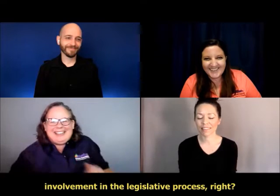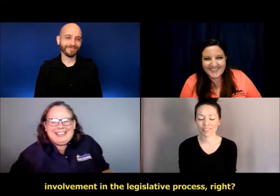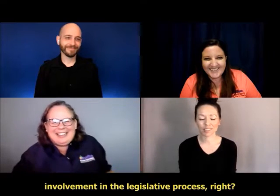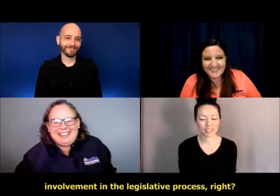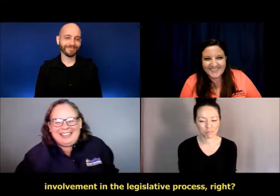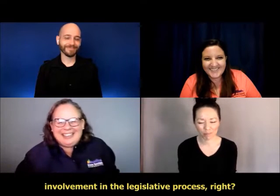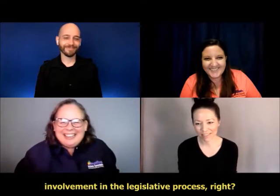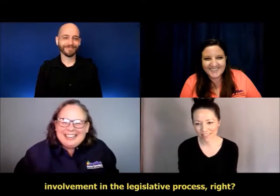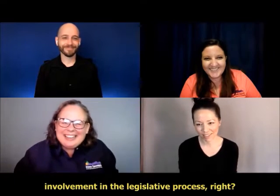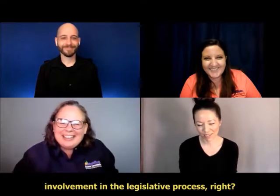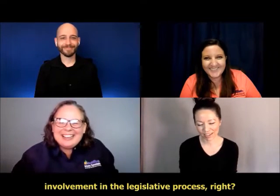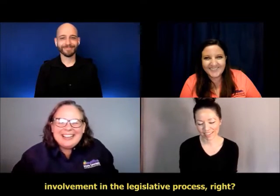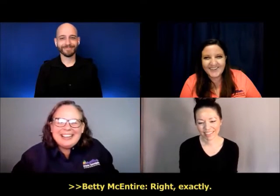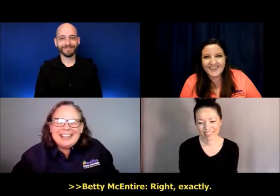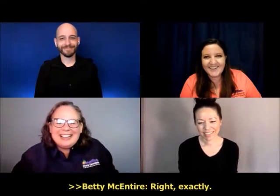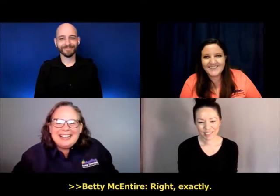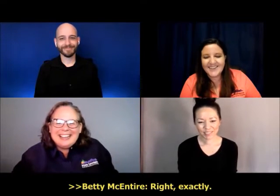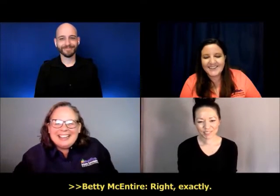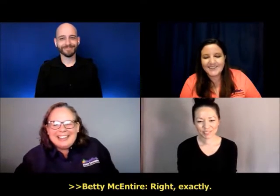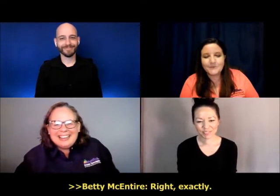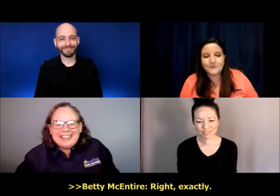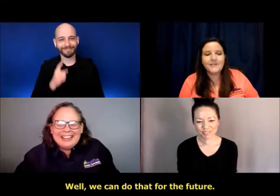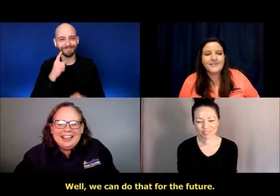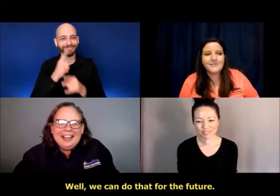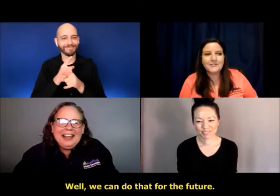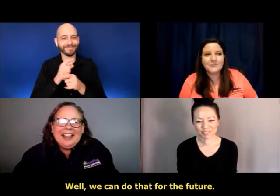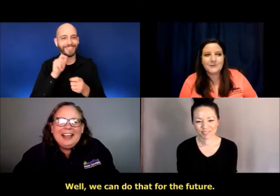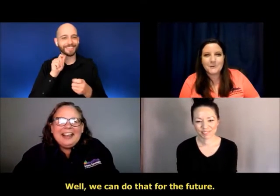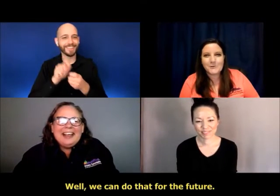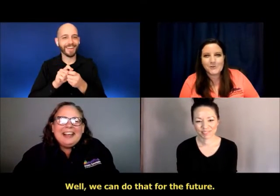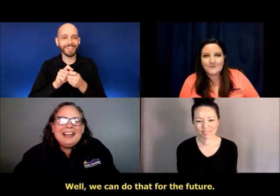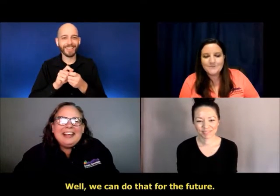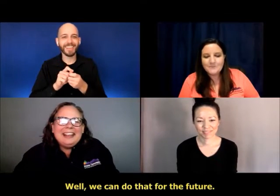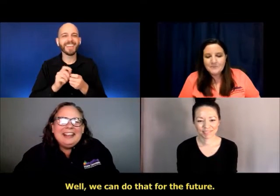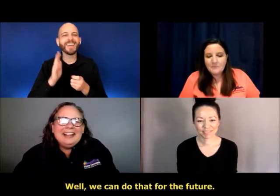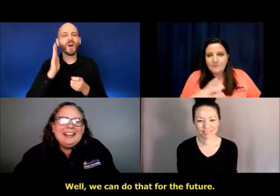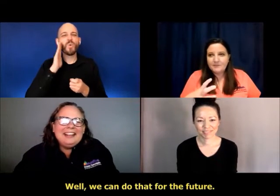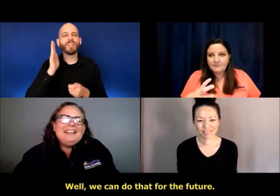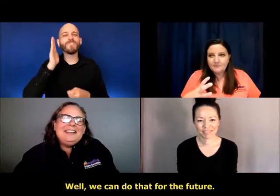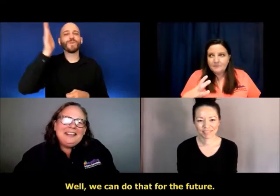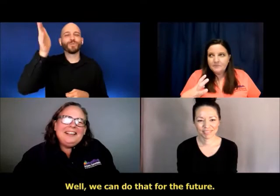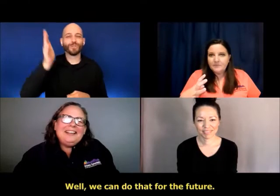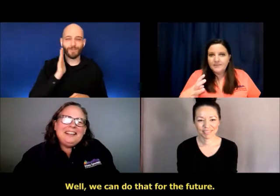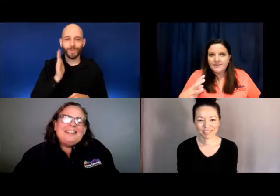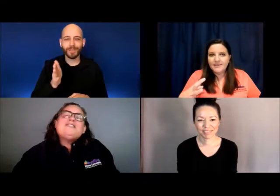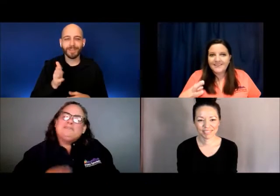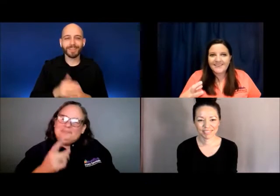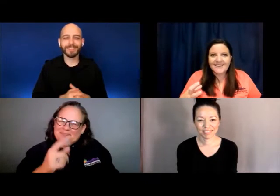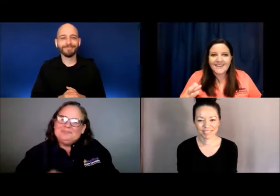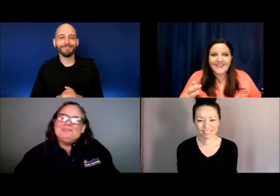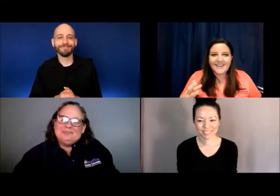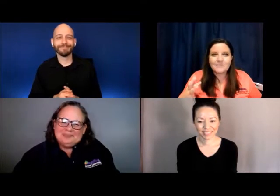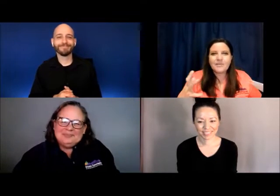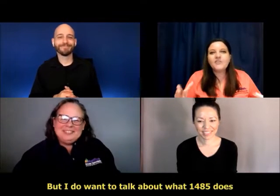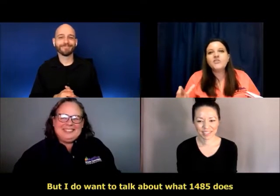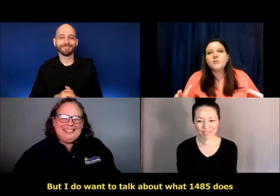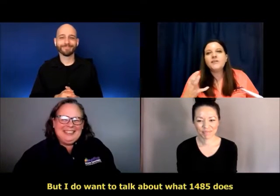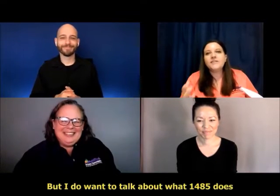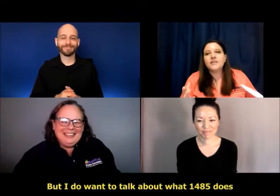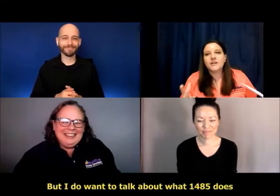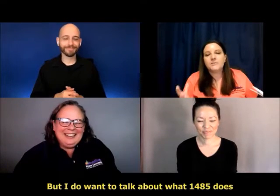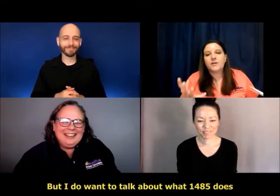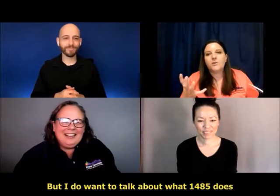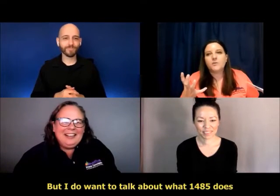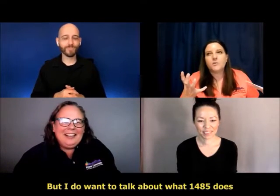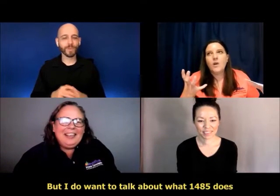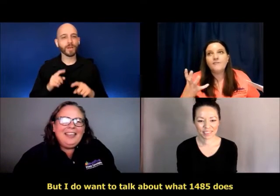involvement in the legislative process, right? Right, exactly. Well, we can do that for the future. But, but I do